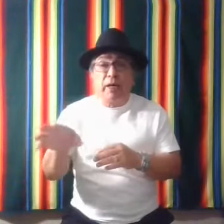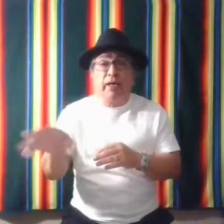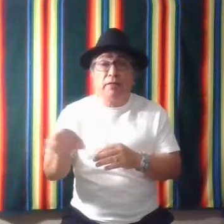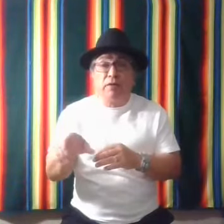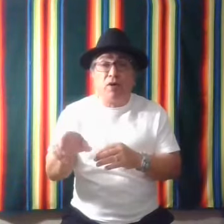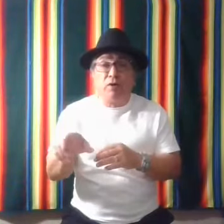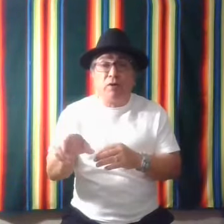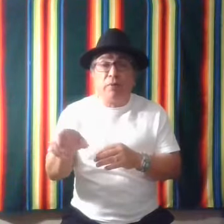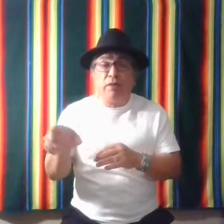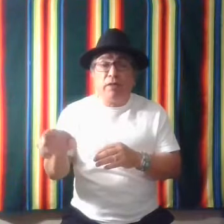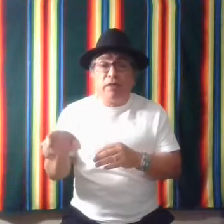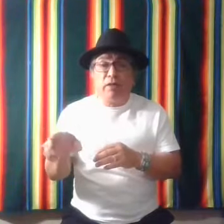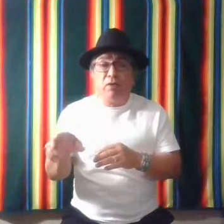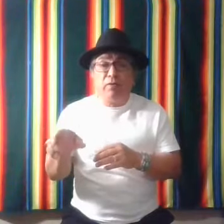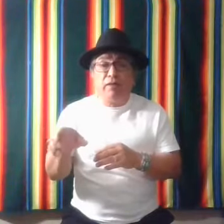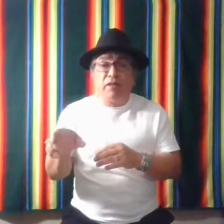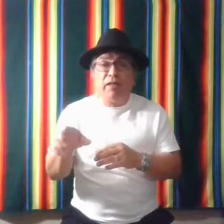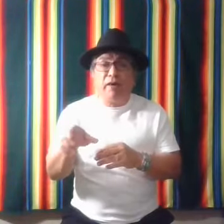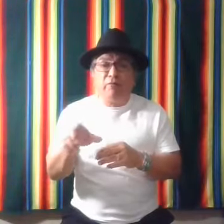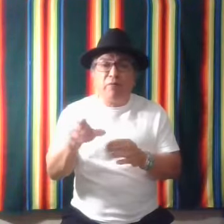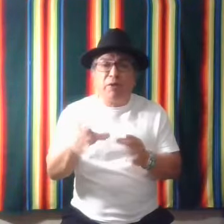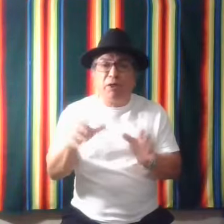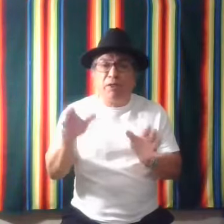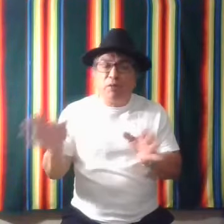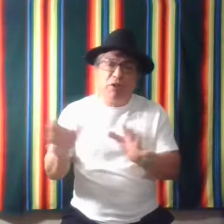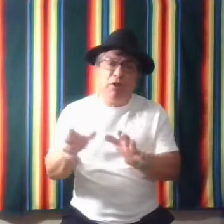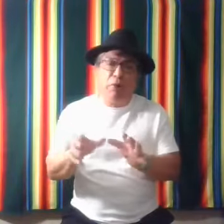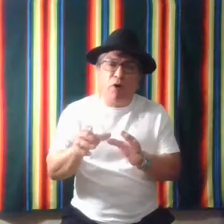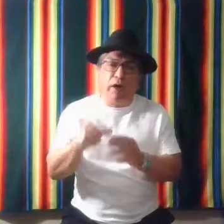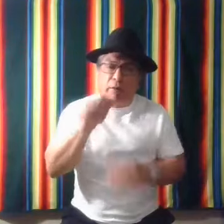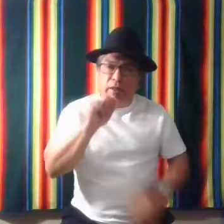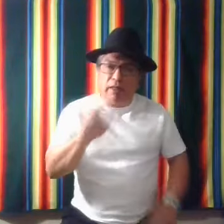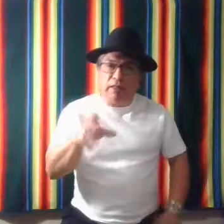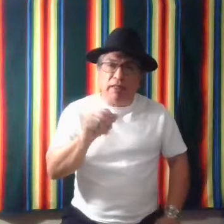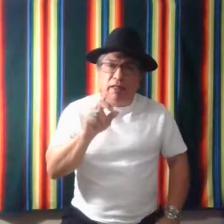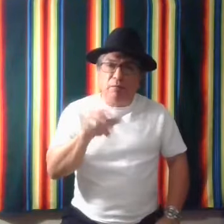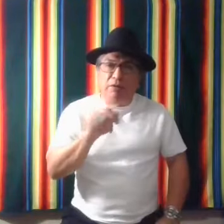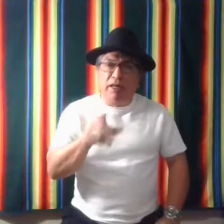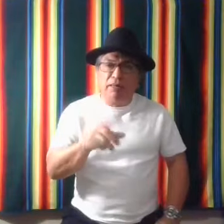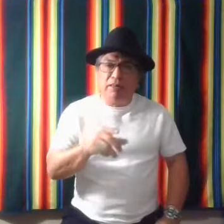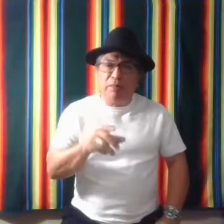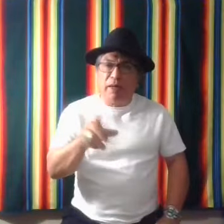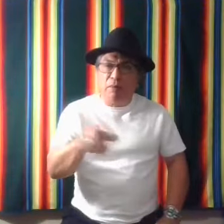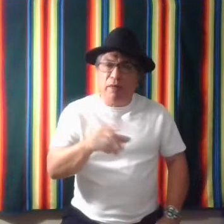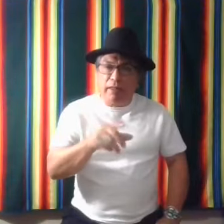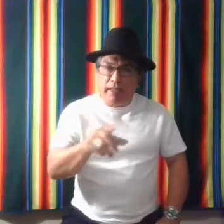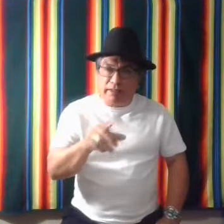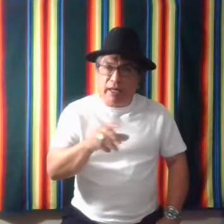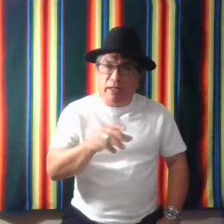my hands and talk to them. You know, the other day I felt real good, went to a ball game and said a couple of signs to somebody and they signed